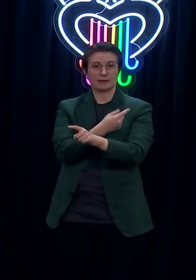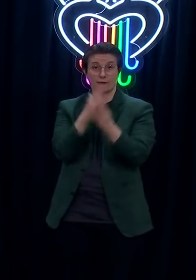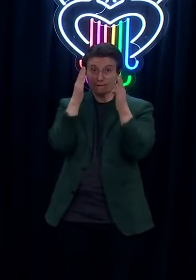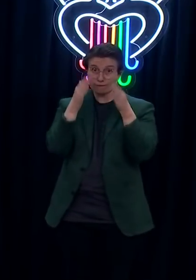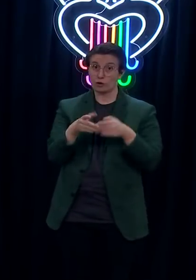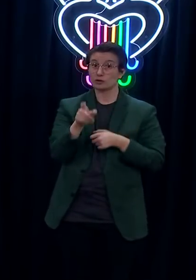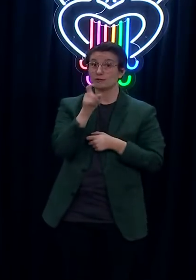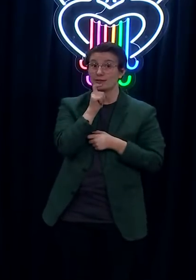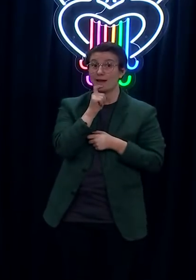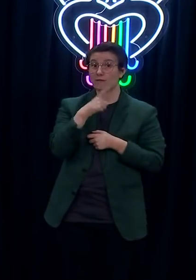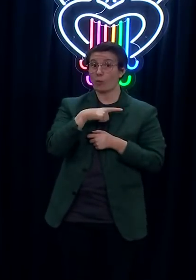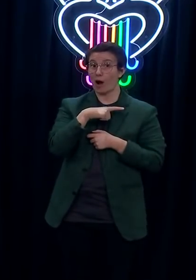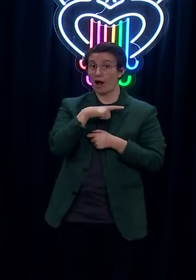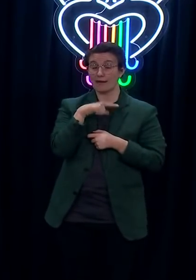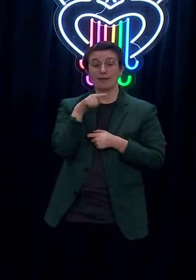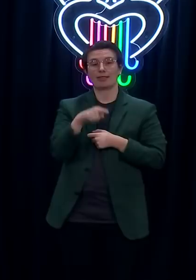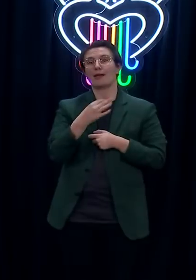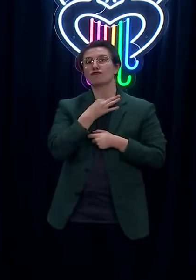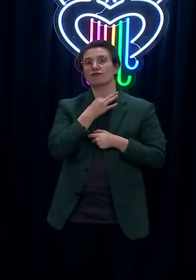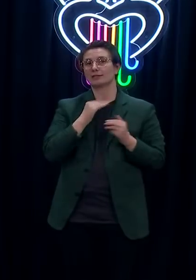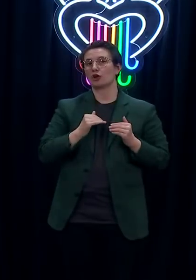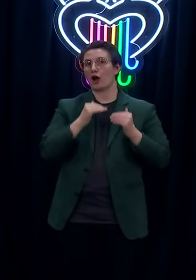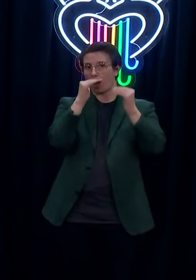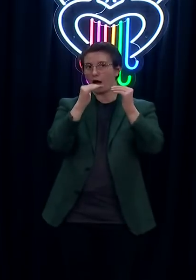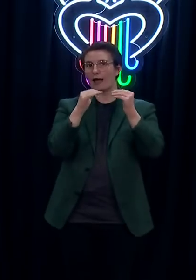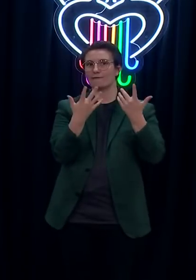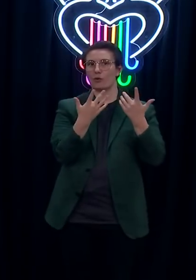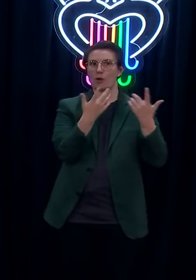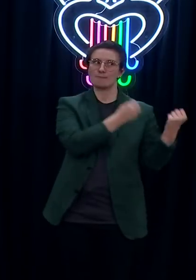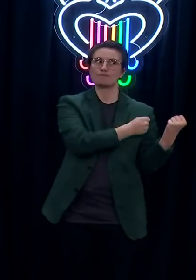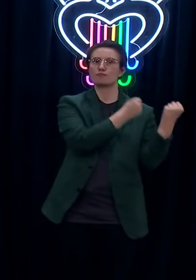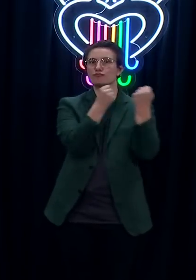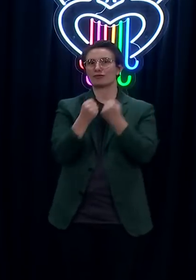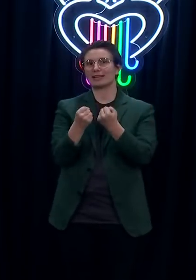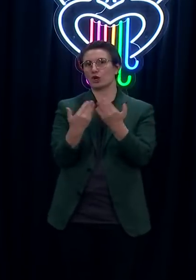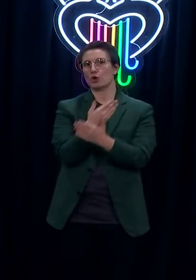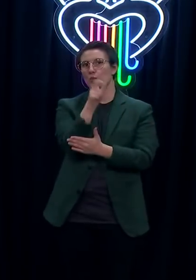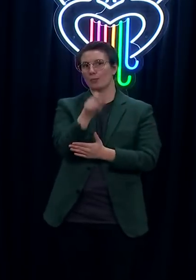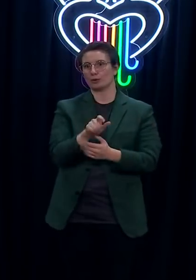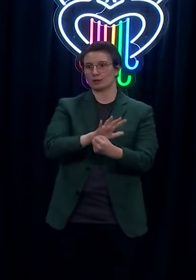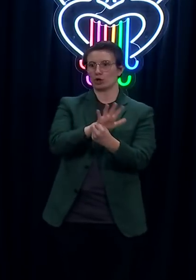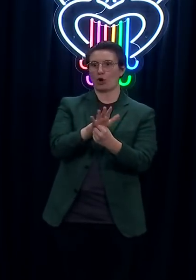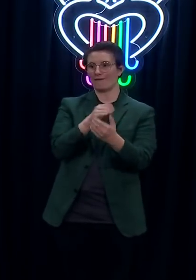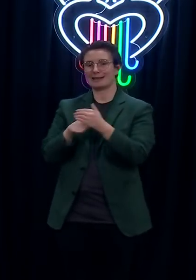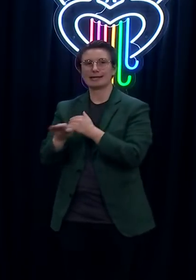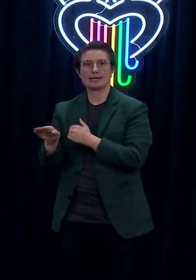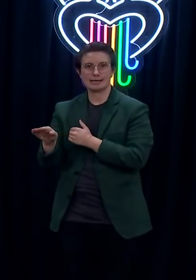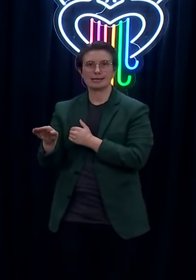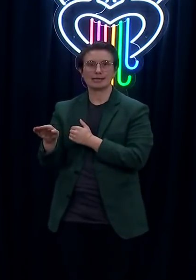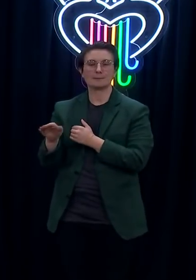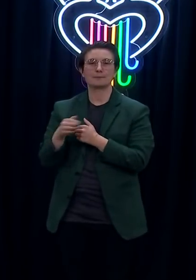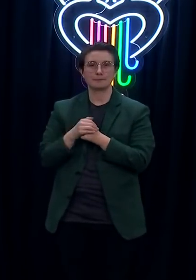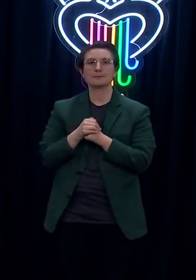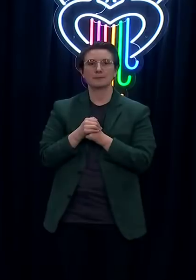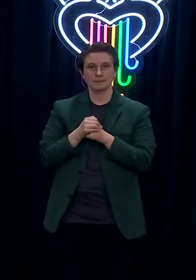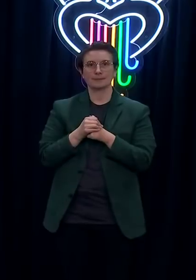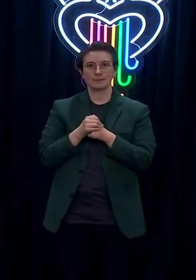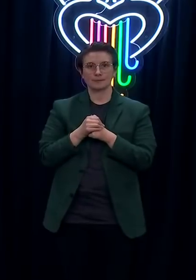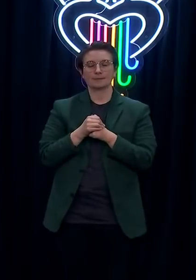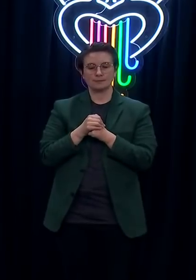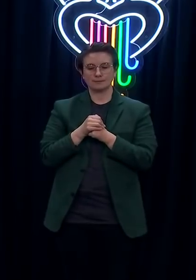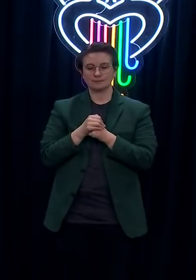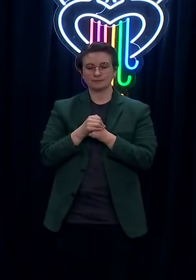COVID into a facility. So that's why at Level 3 and 4 they test everyone coming in, staff have been a focus on vaccine,